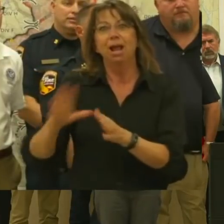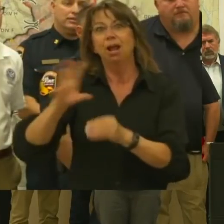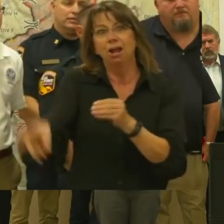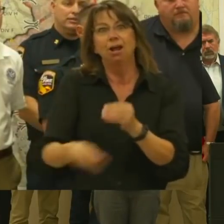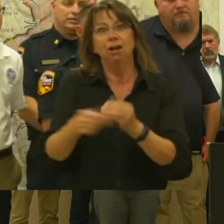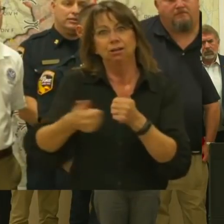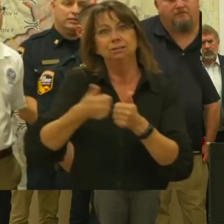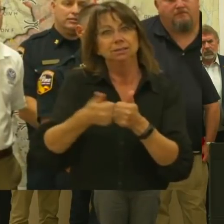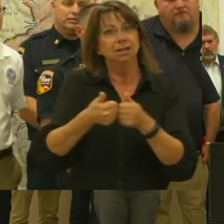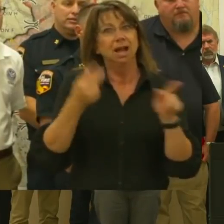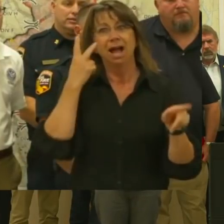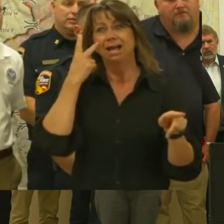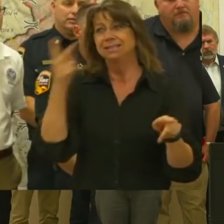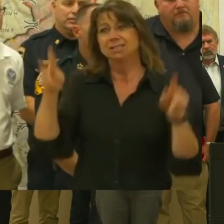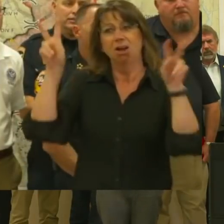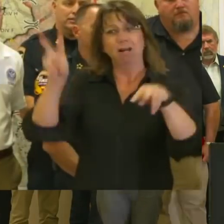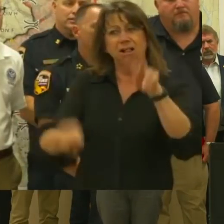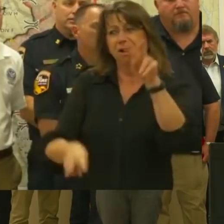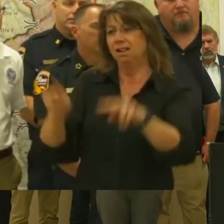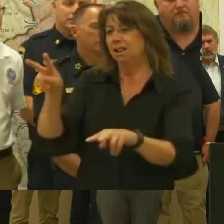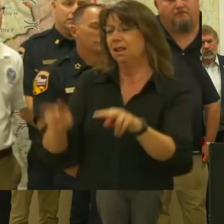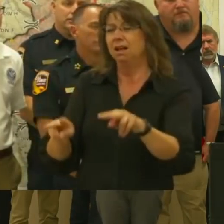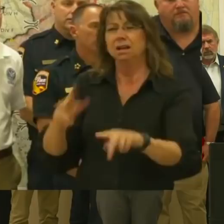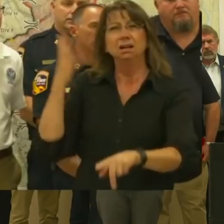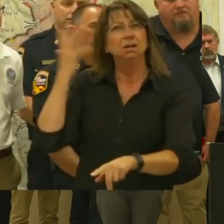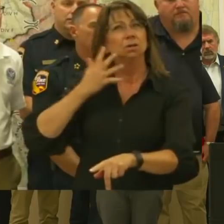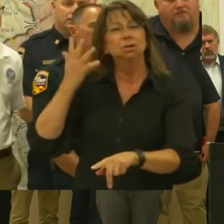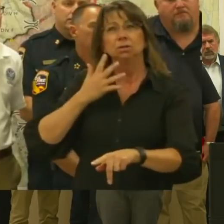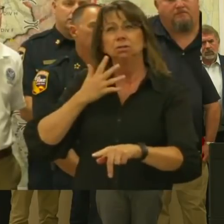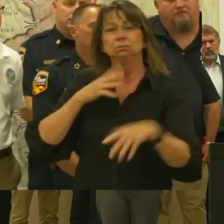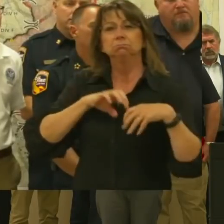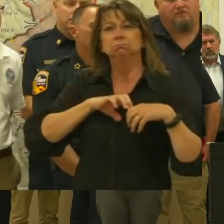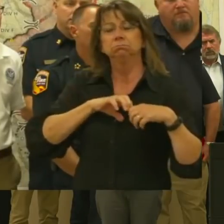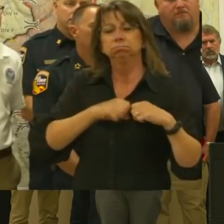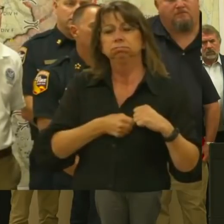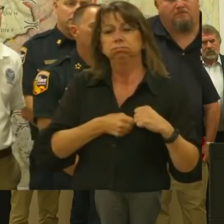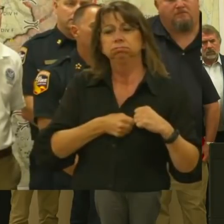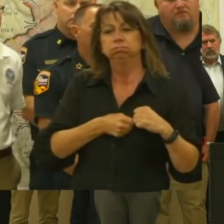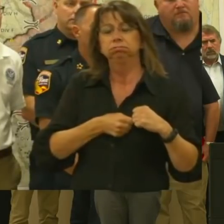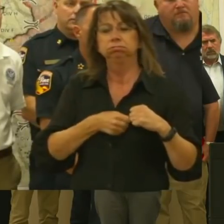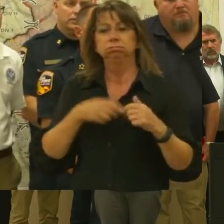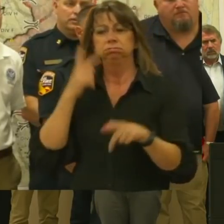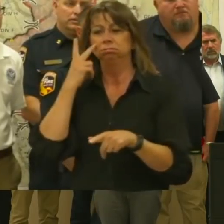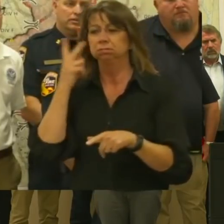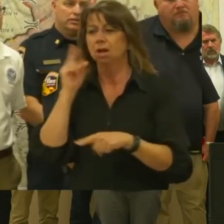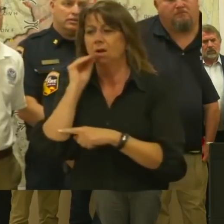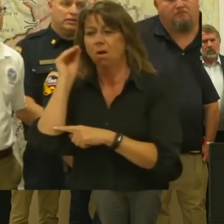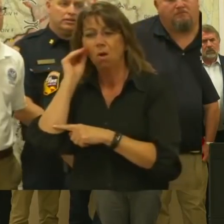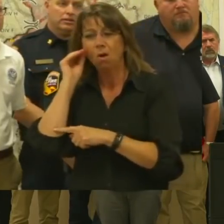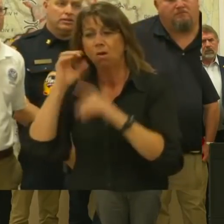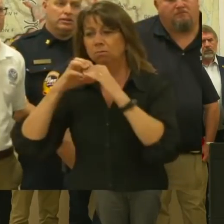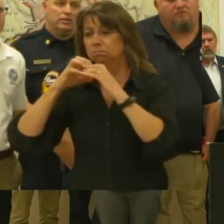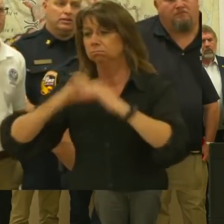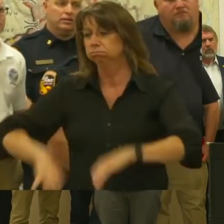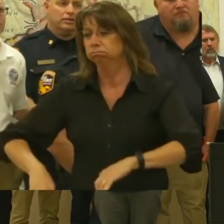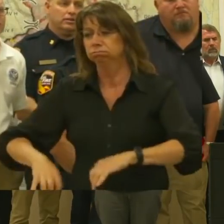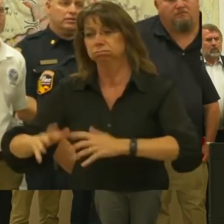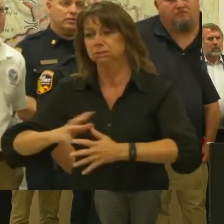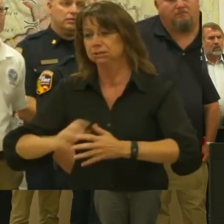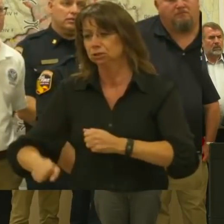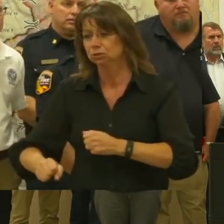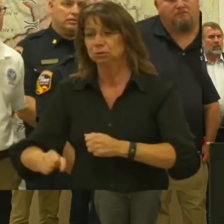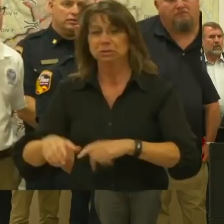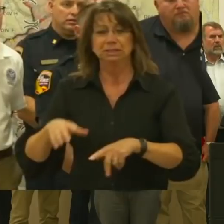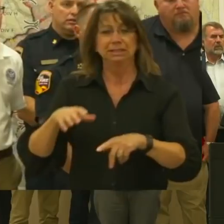scenes are truly heartbreaking. I'm not going to sugarcoat it. Homes reduced to piles of ash, fences replaced by caution tapes,